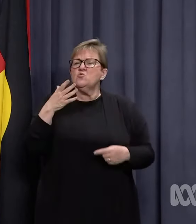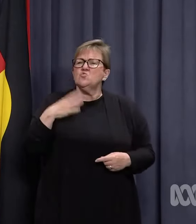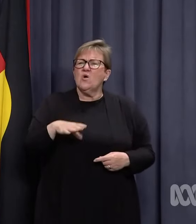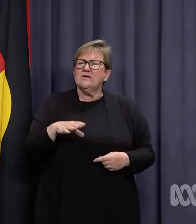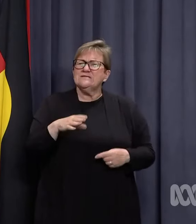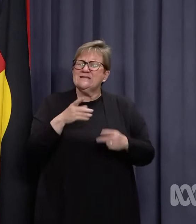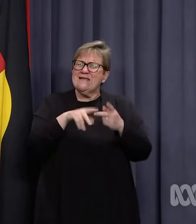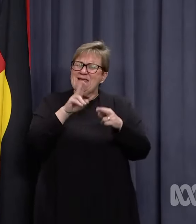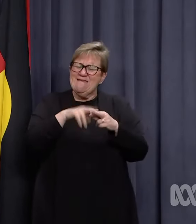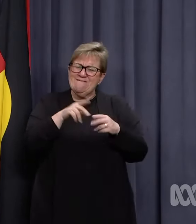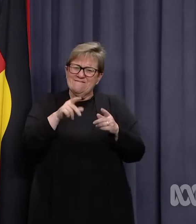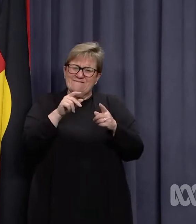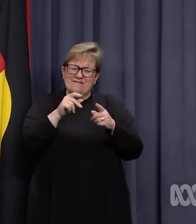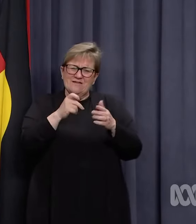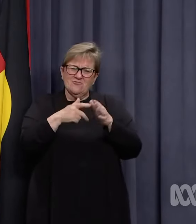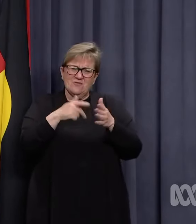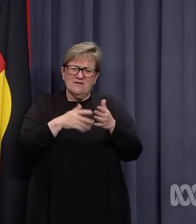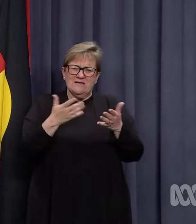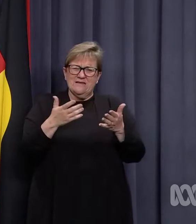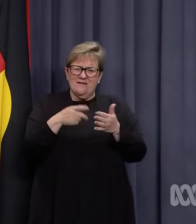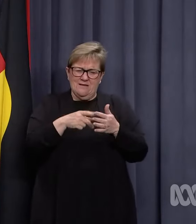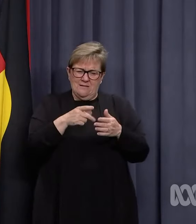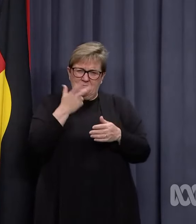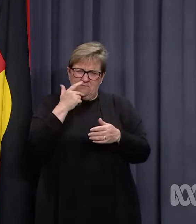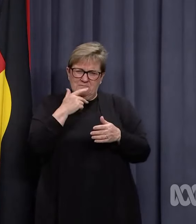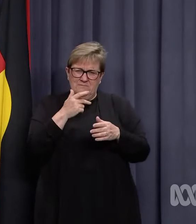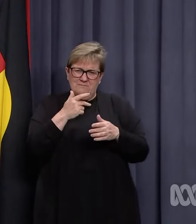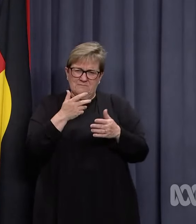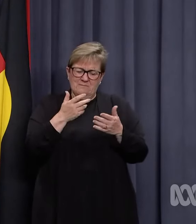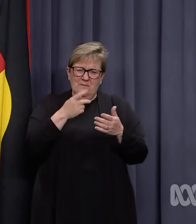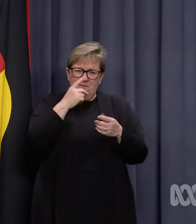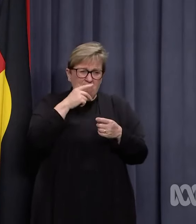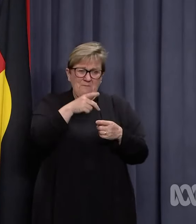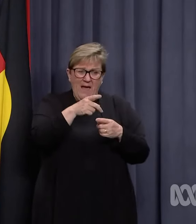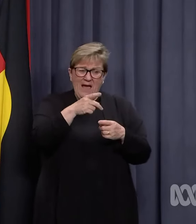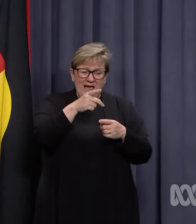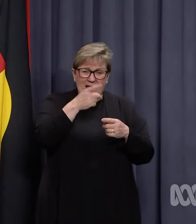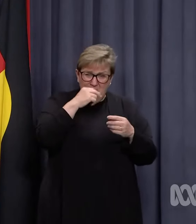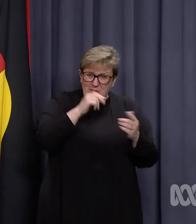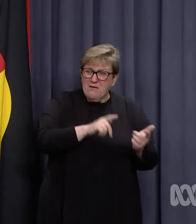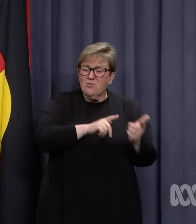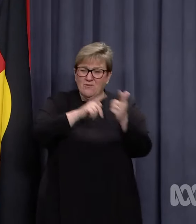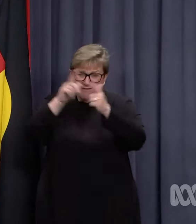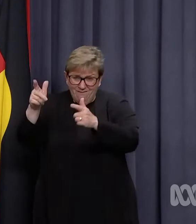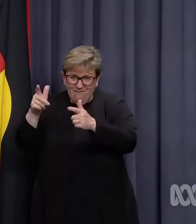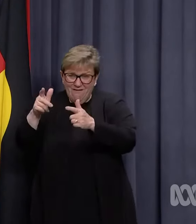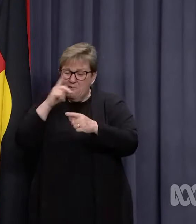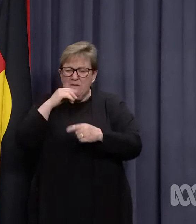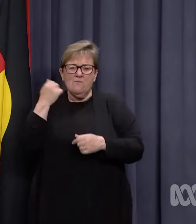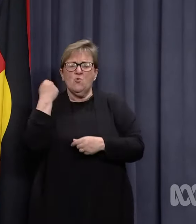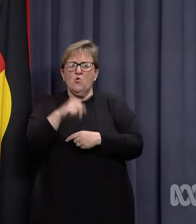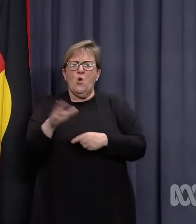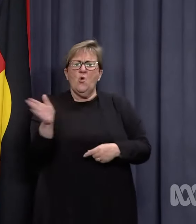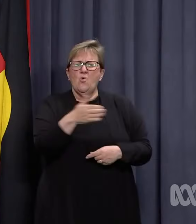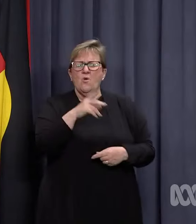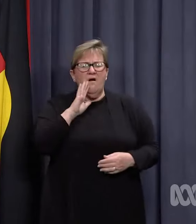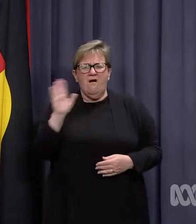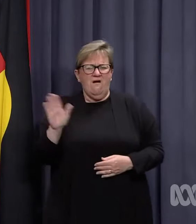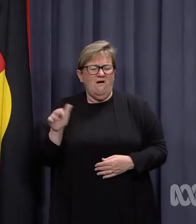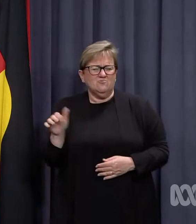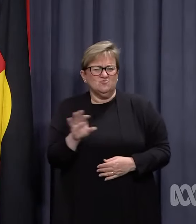want to, particularly if it's a faint positive. People who do are being turned away from testing clinics. That shouldn't be happening,